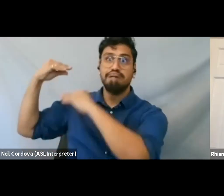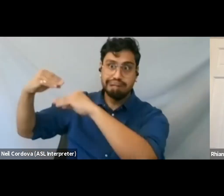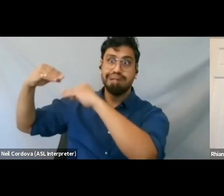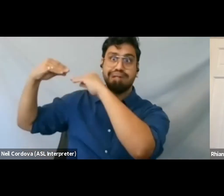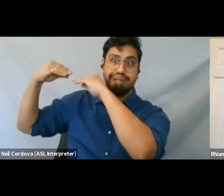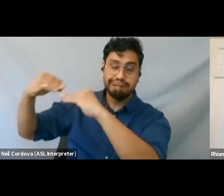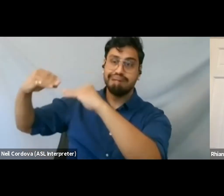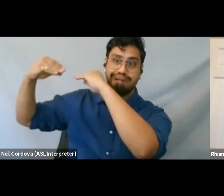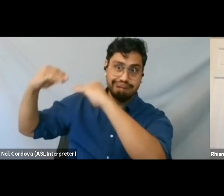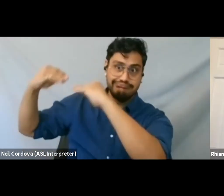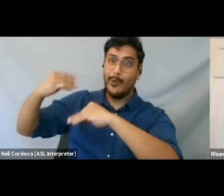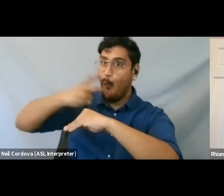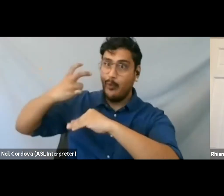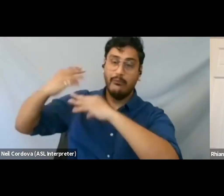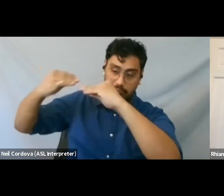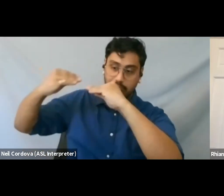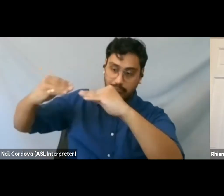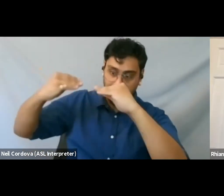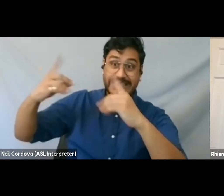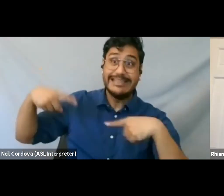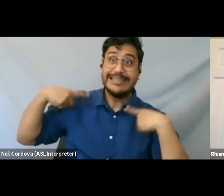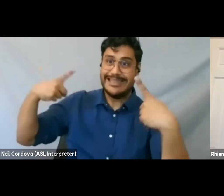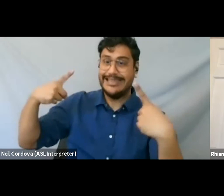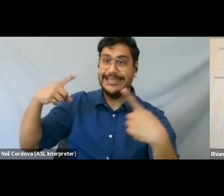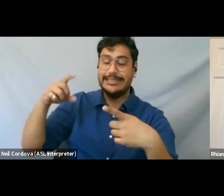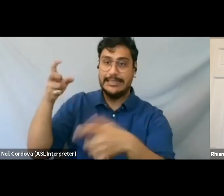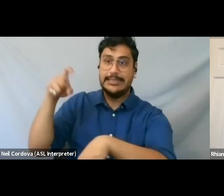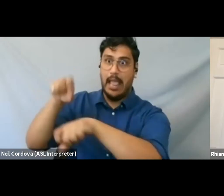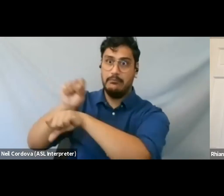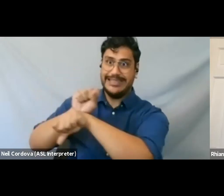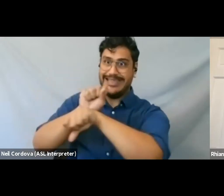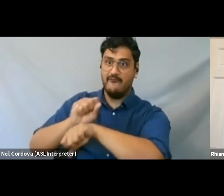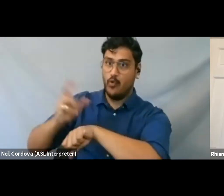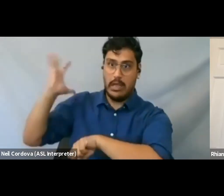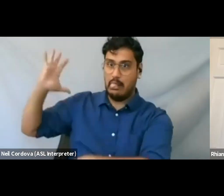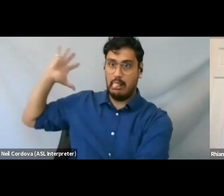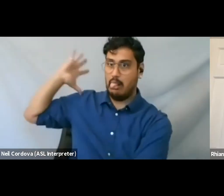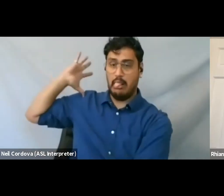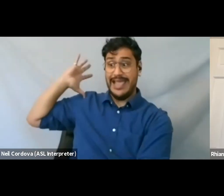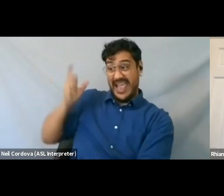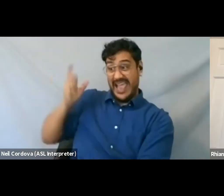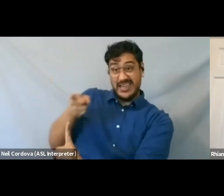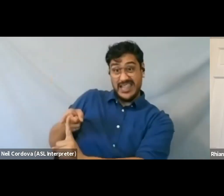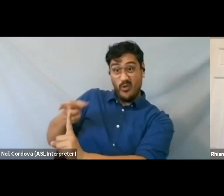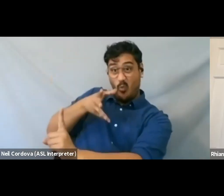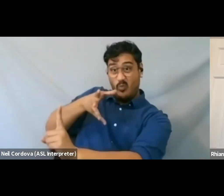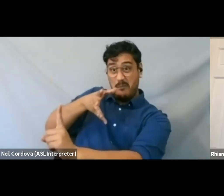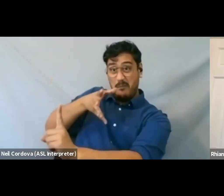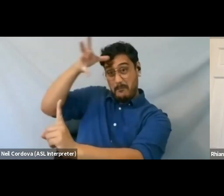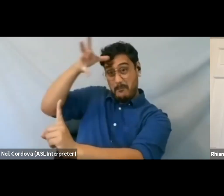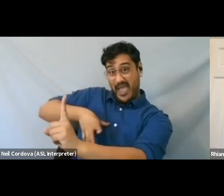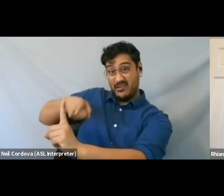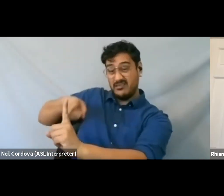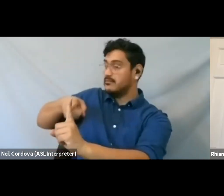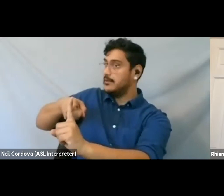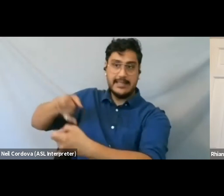since the times of slavery. And he was the last member of his family and they were community musicians. The Thompson